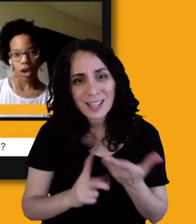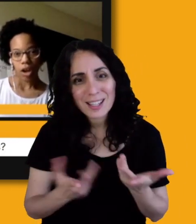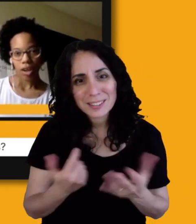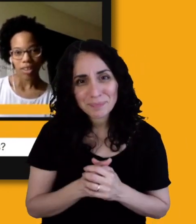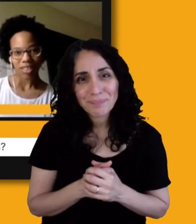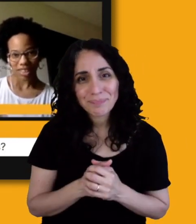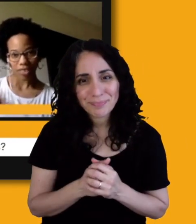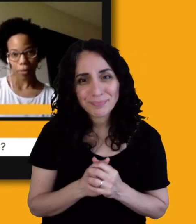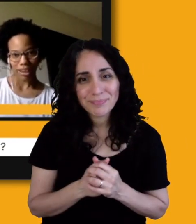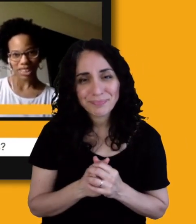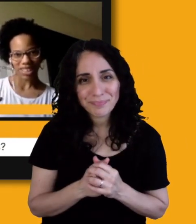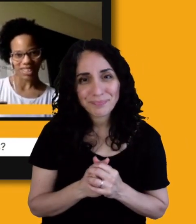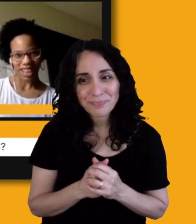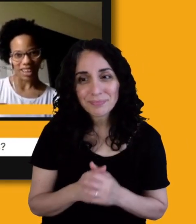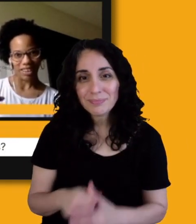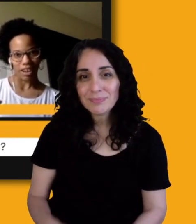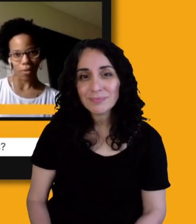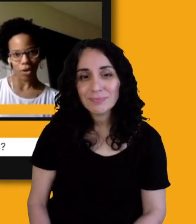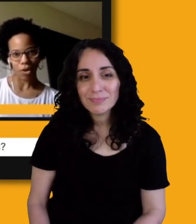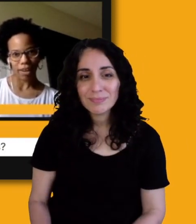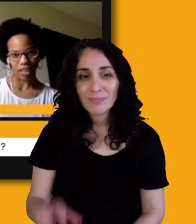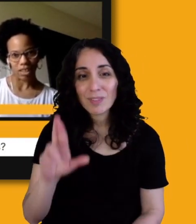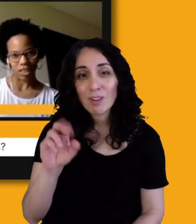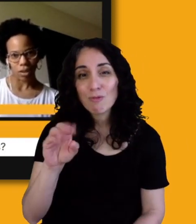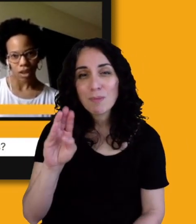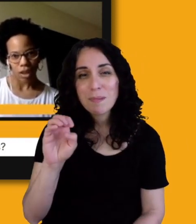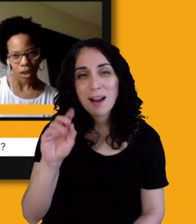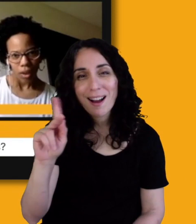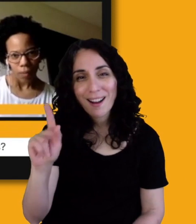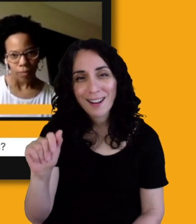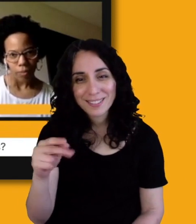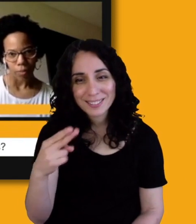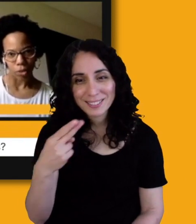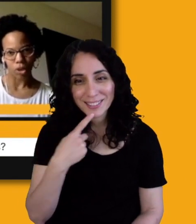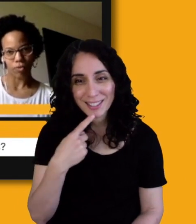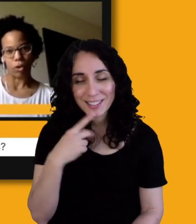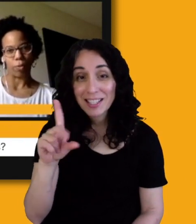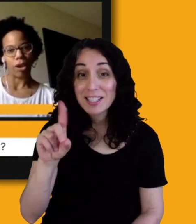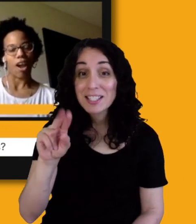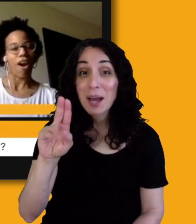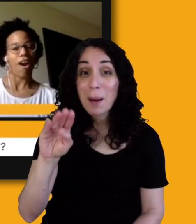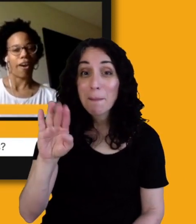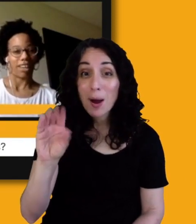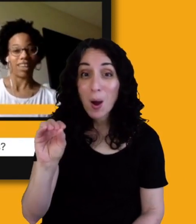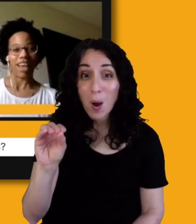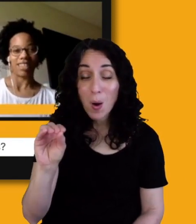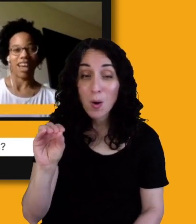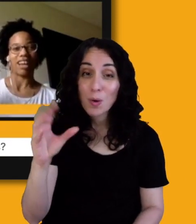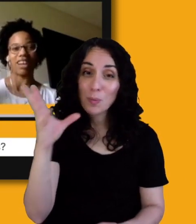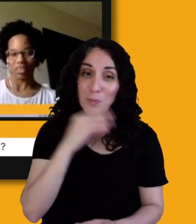See, Rebecca just said, Dumbbell is beautiful, but yes, I agree.